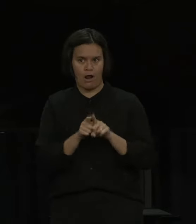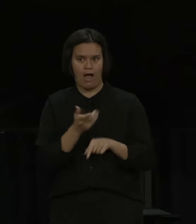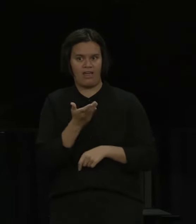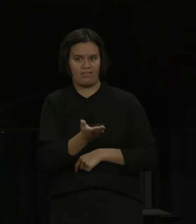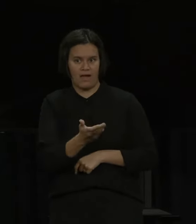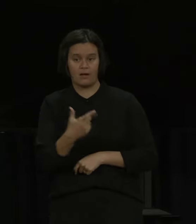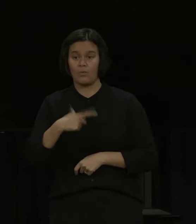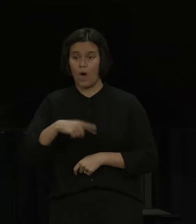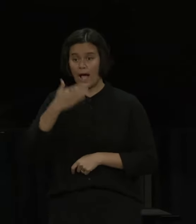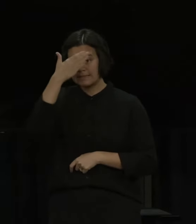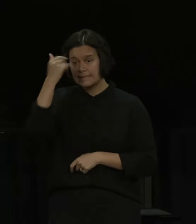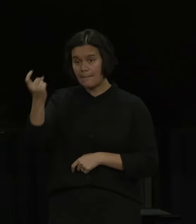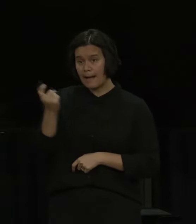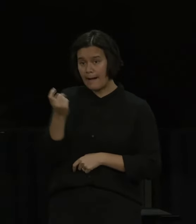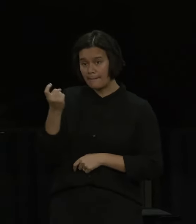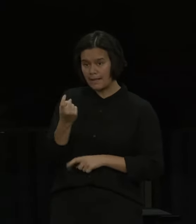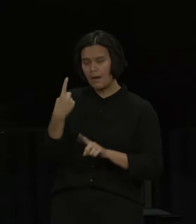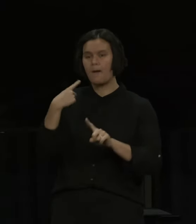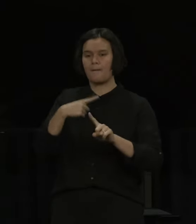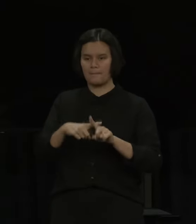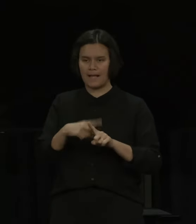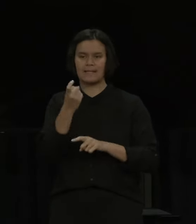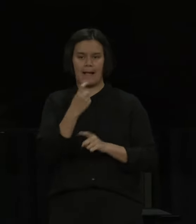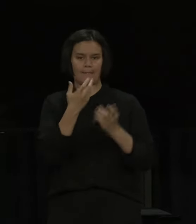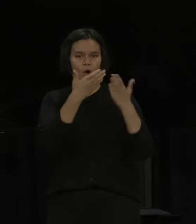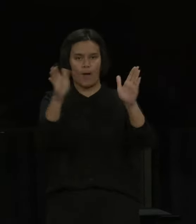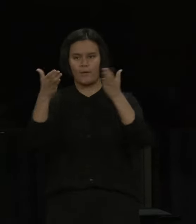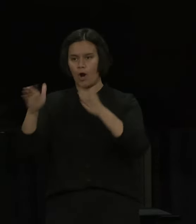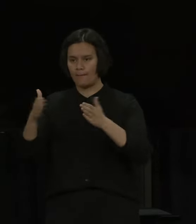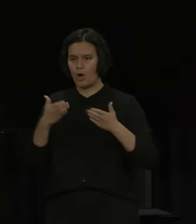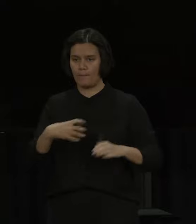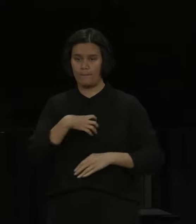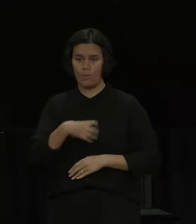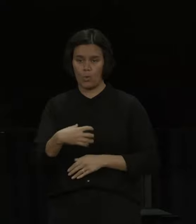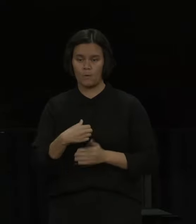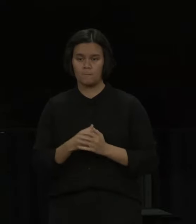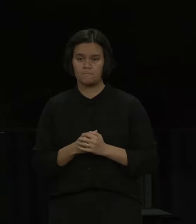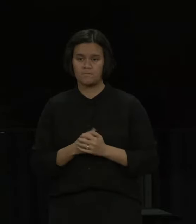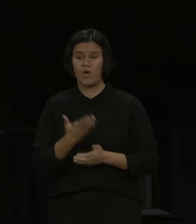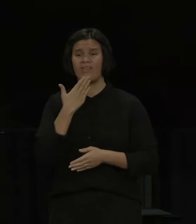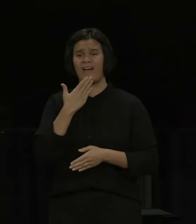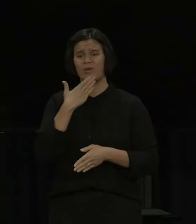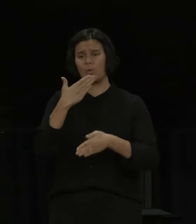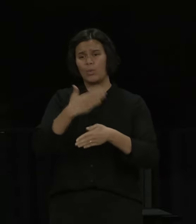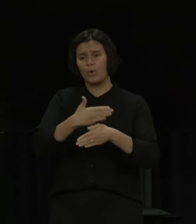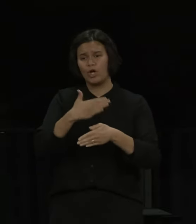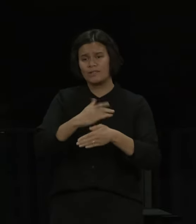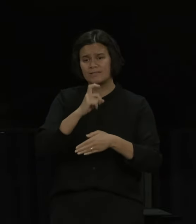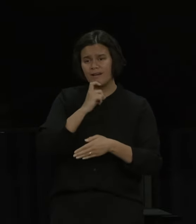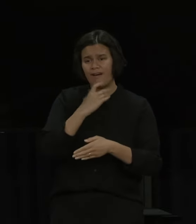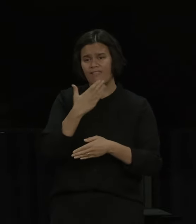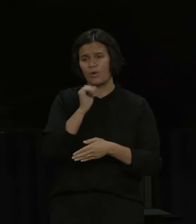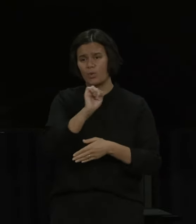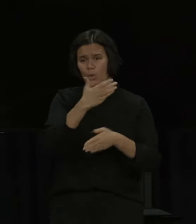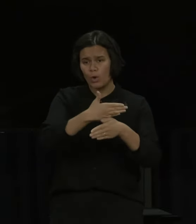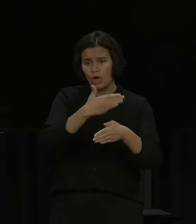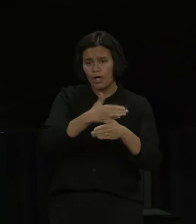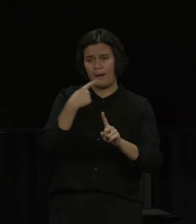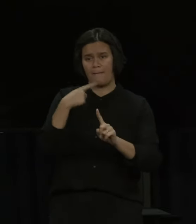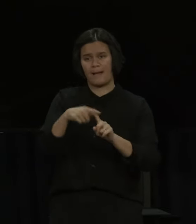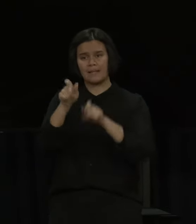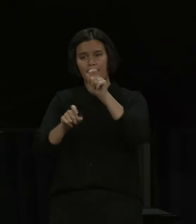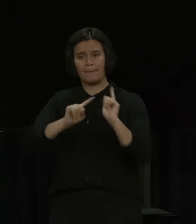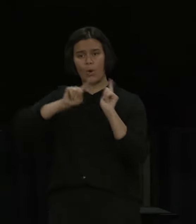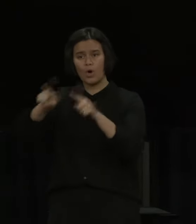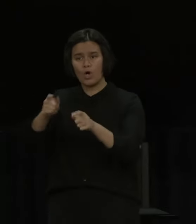-19 on our own terms. So thank you to all our health workforce for the work you have done, and to all New Zealanders who have been vaccinated and or tested. Thank you,